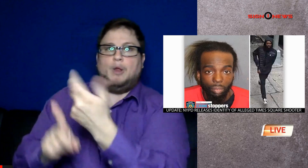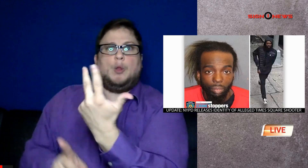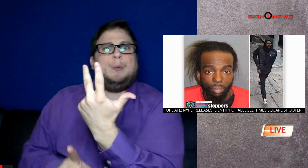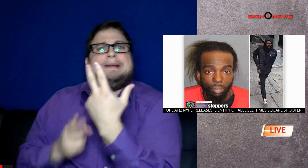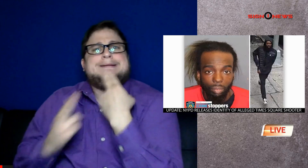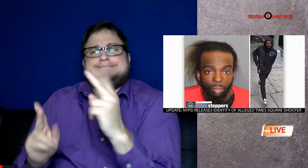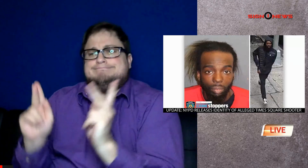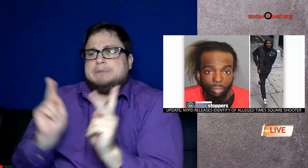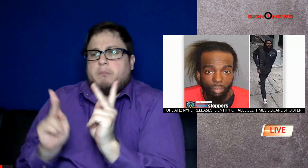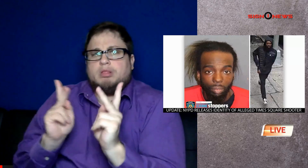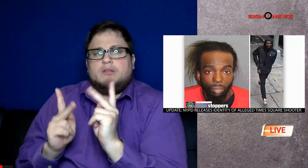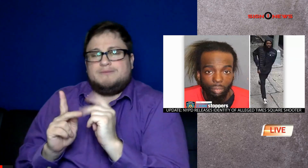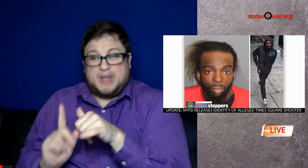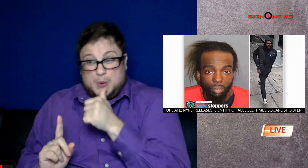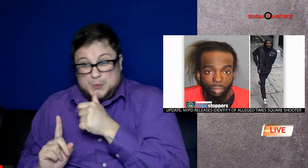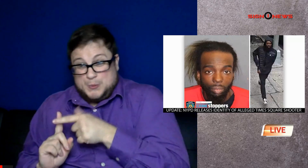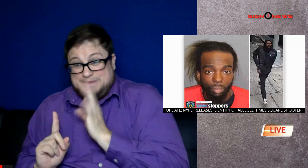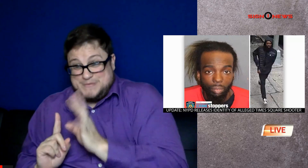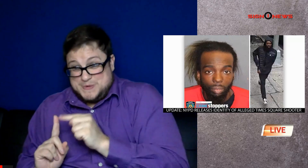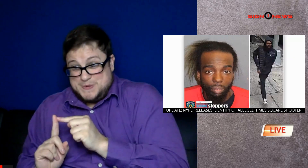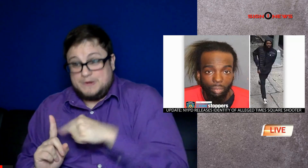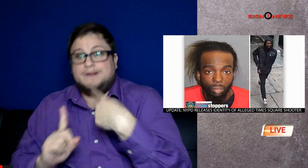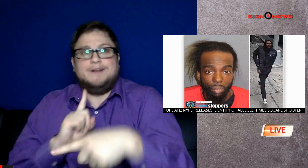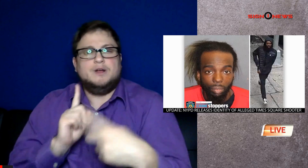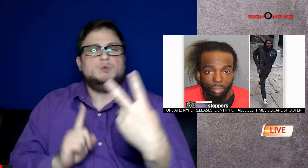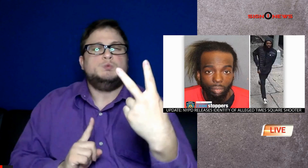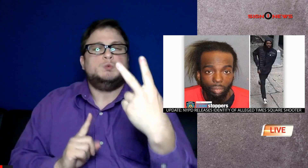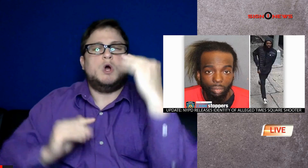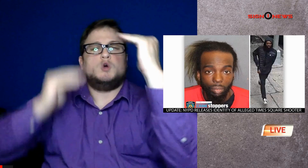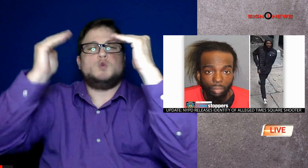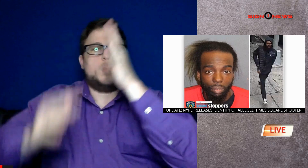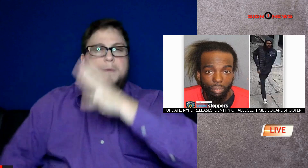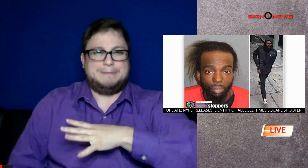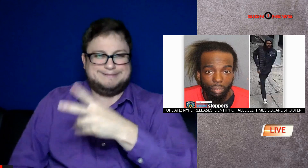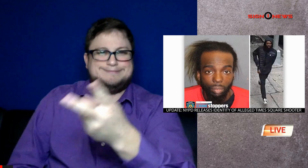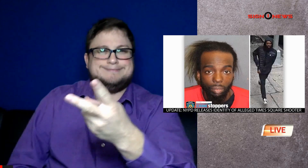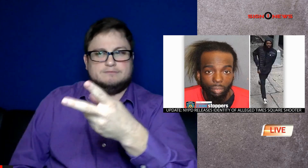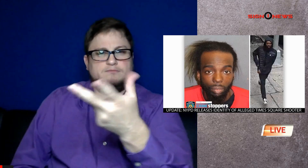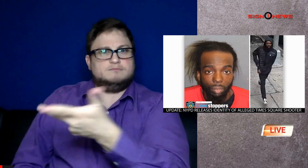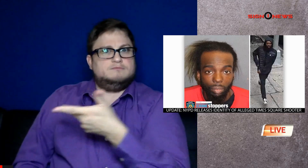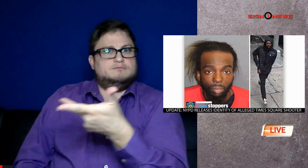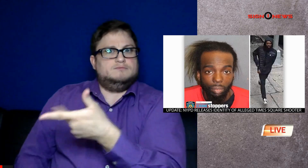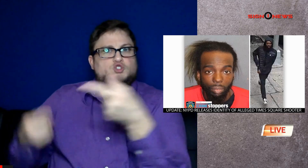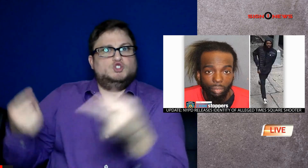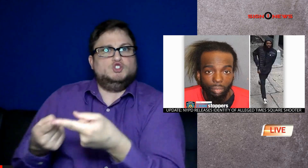police say three innocent bystanders a four-year-old girl and two adult females were wounded